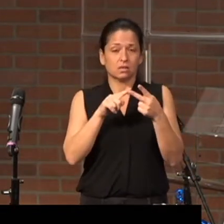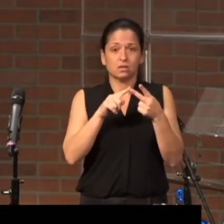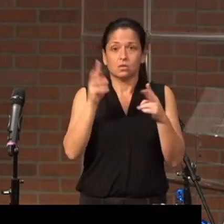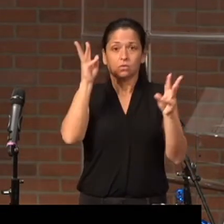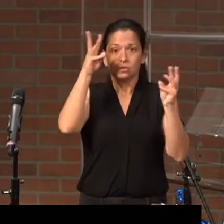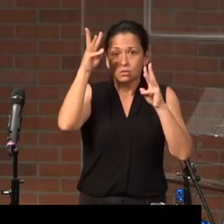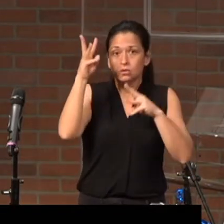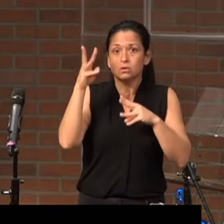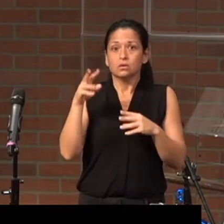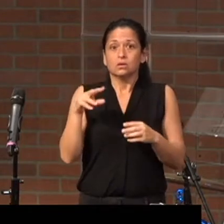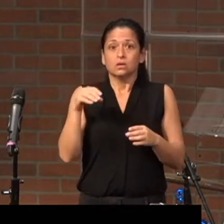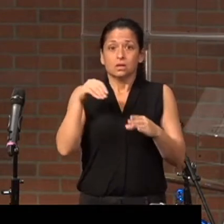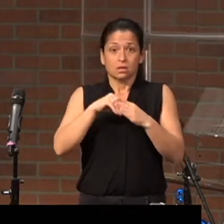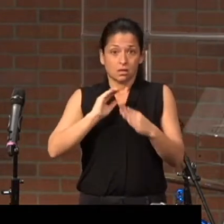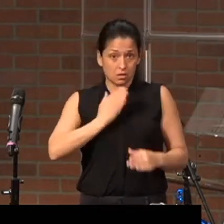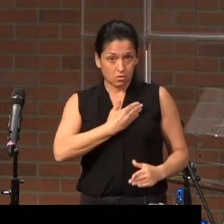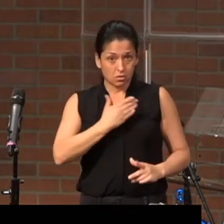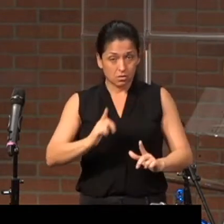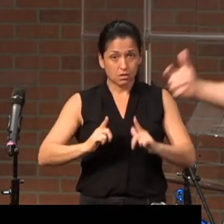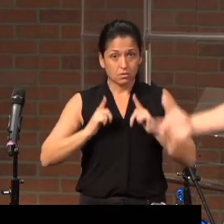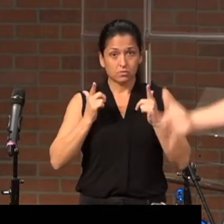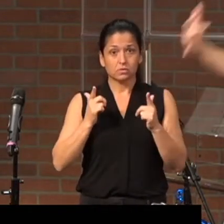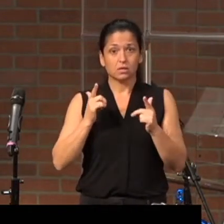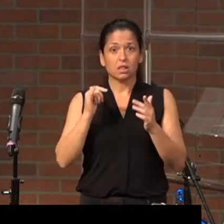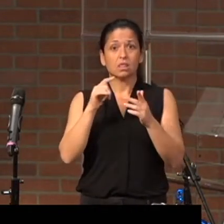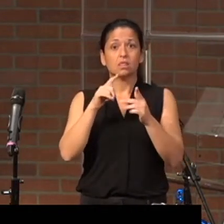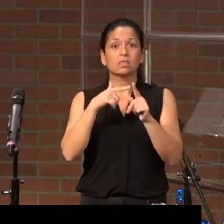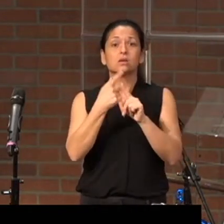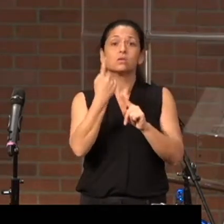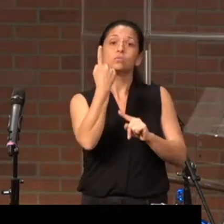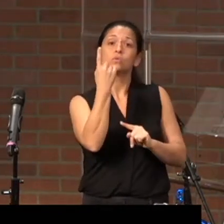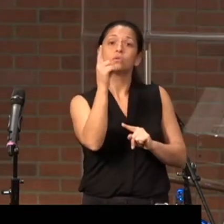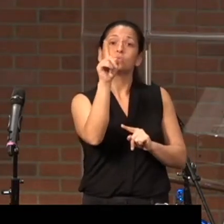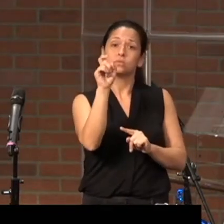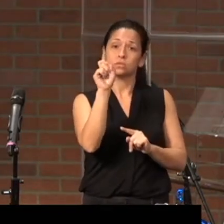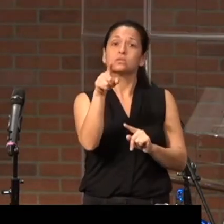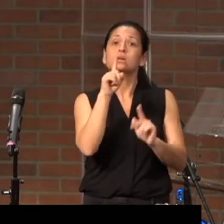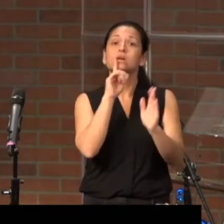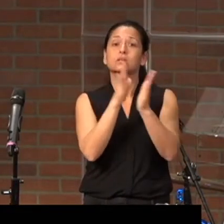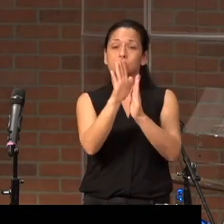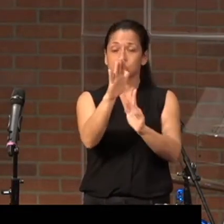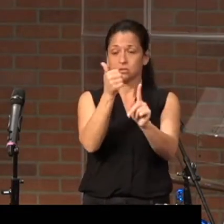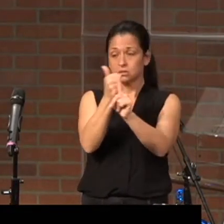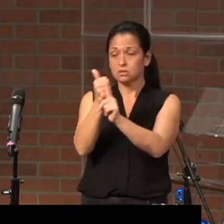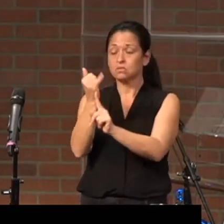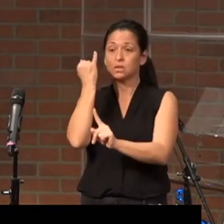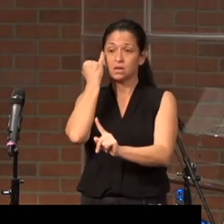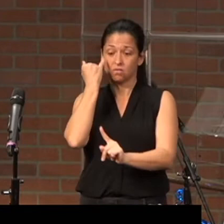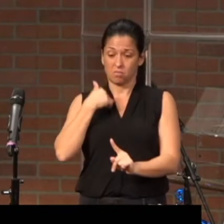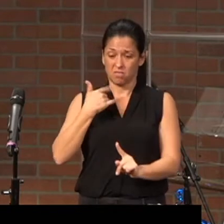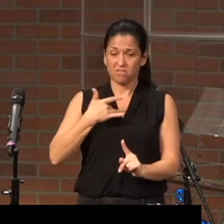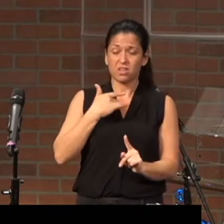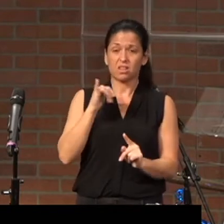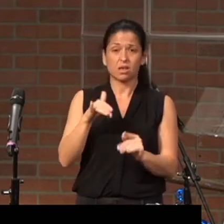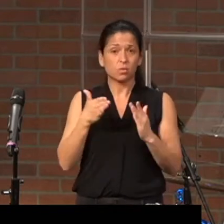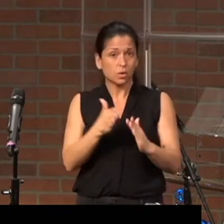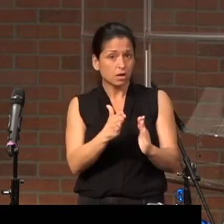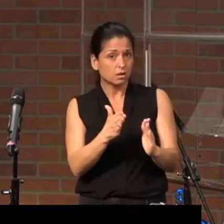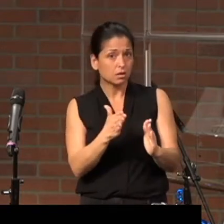in our lives, then one of the questions we can ask ourselves is if I'm feeling this,